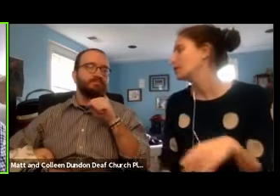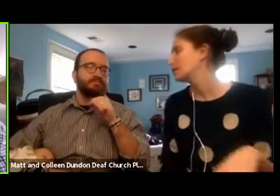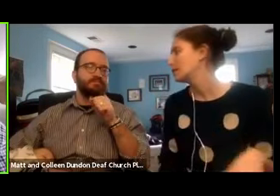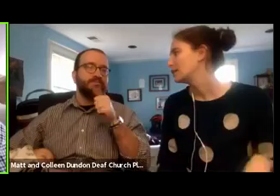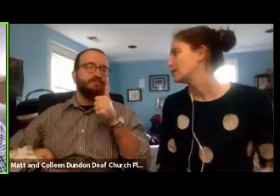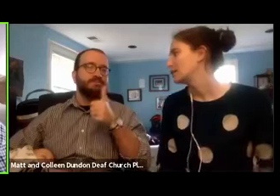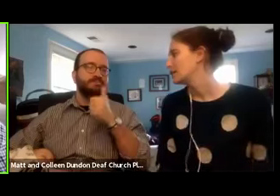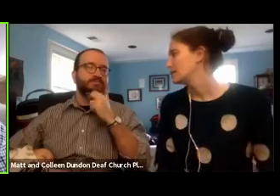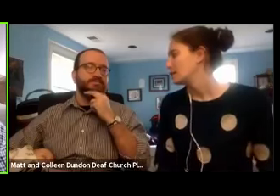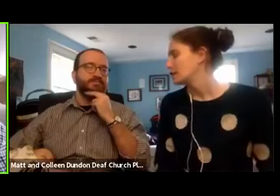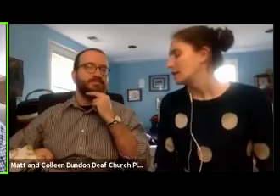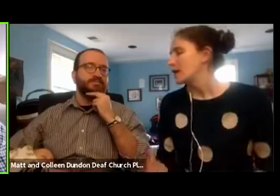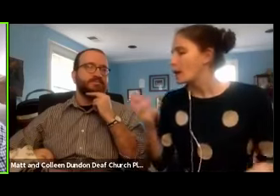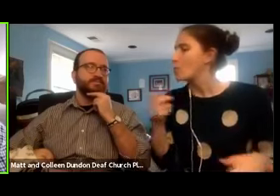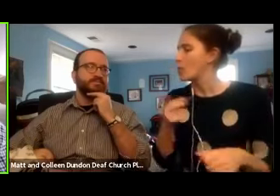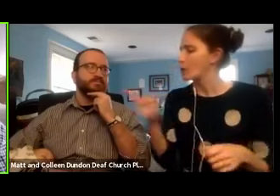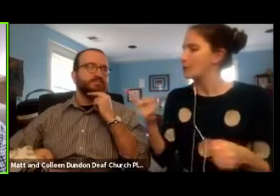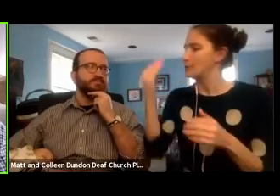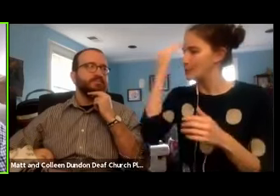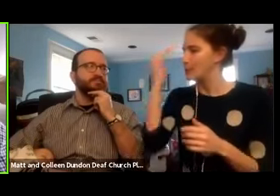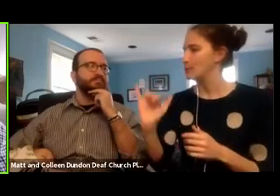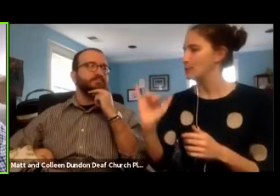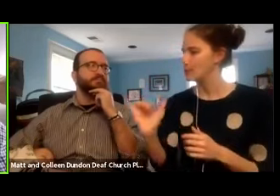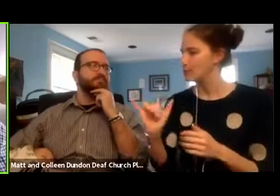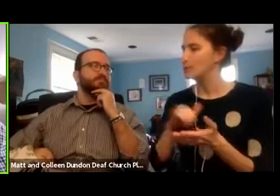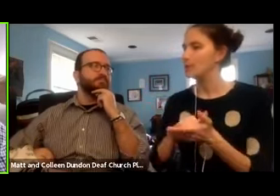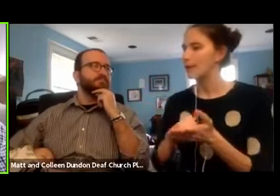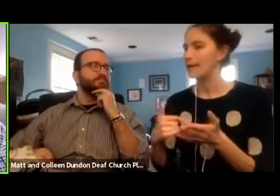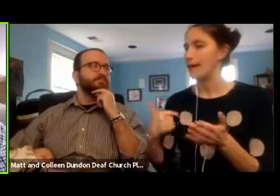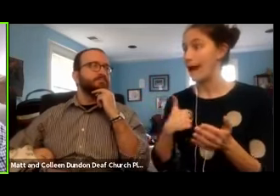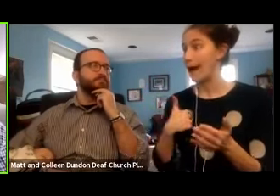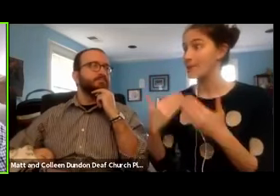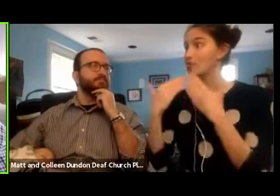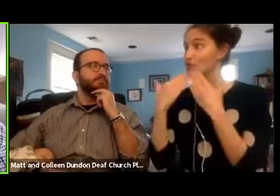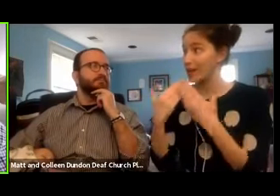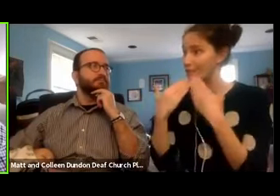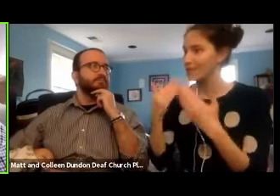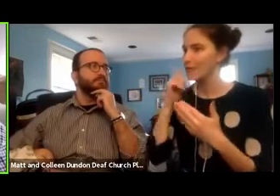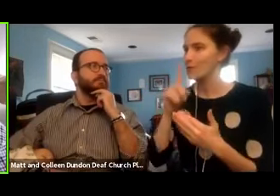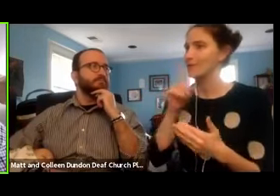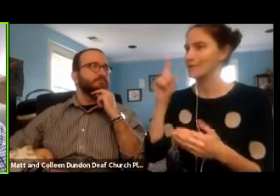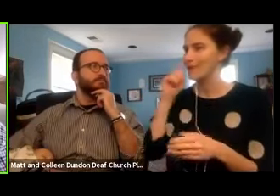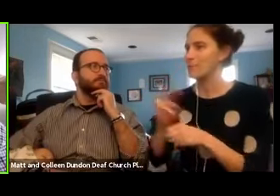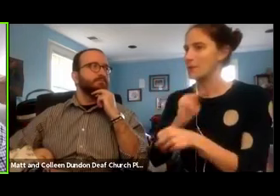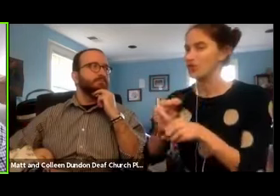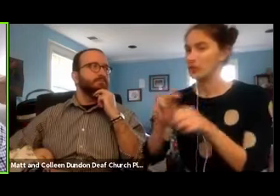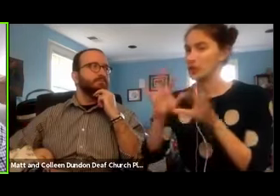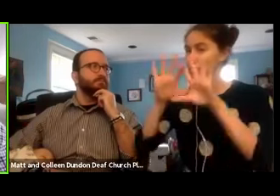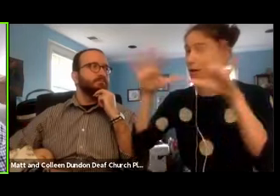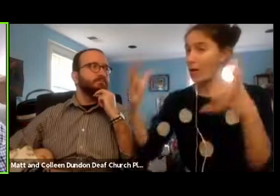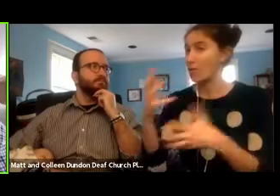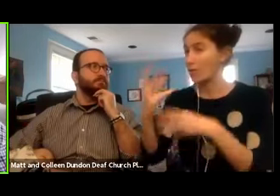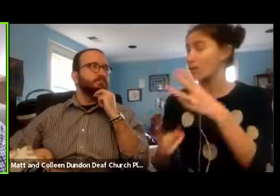And I want you to know as well that I am grateful for the deaf ministries around the world that are